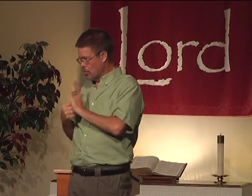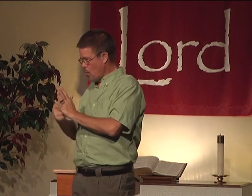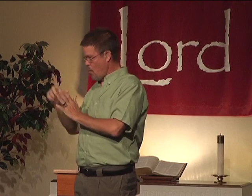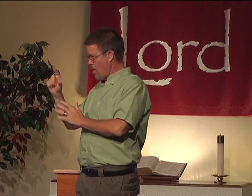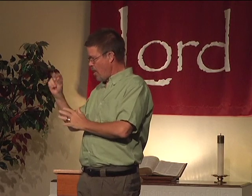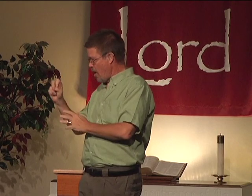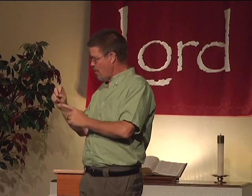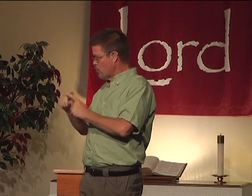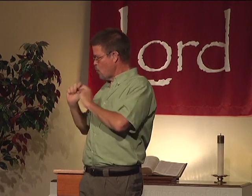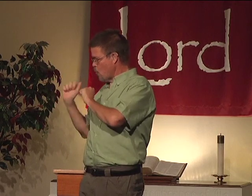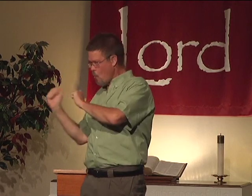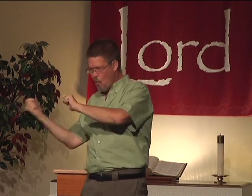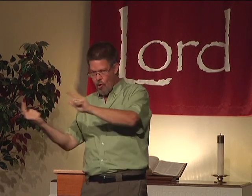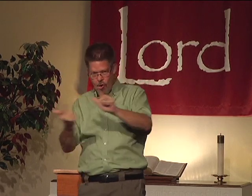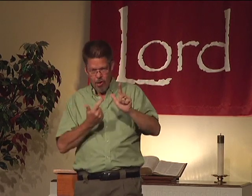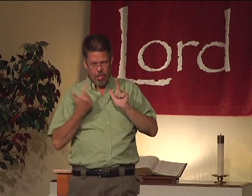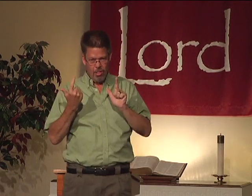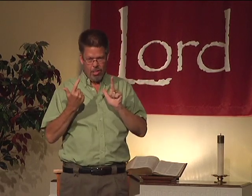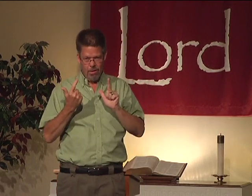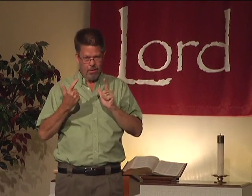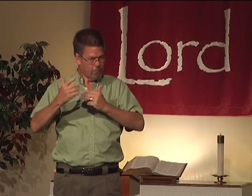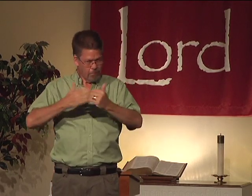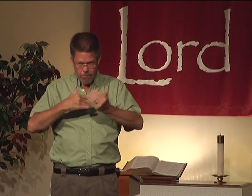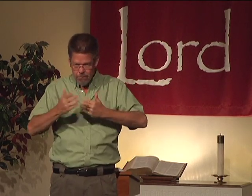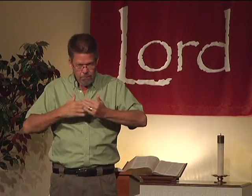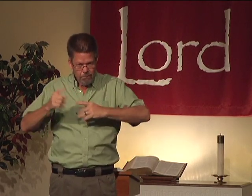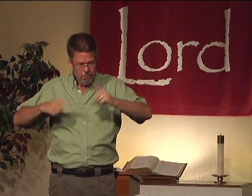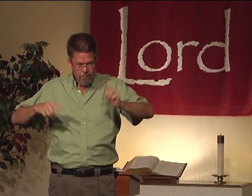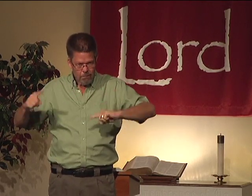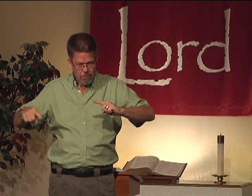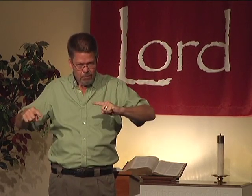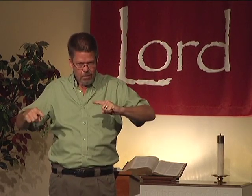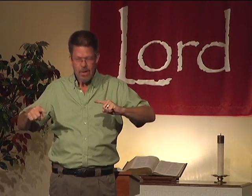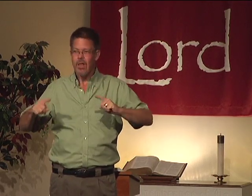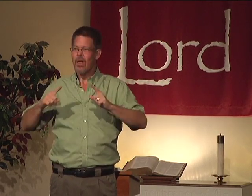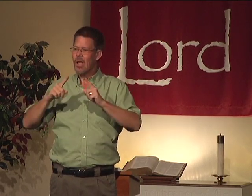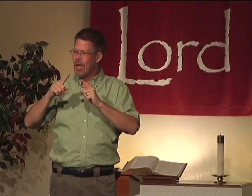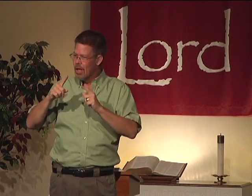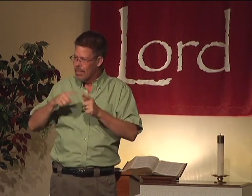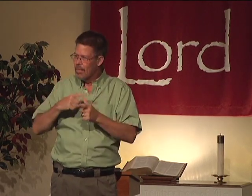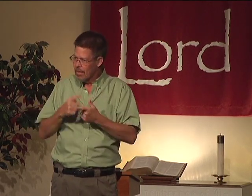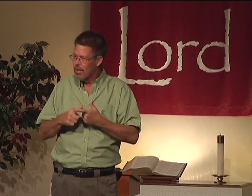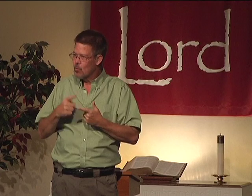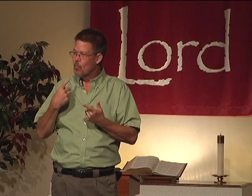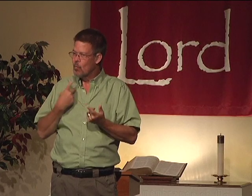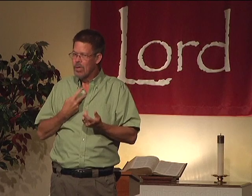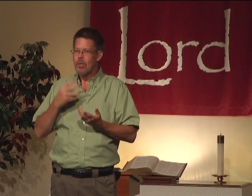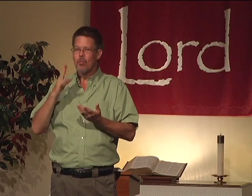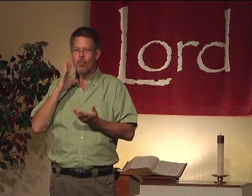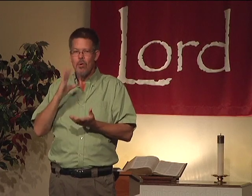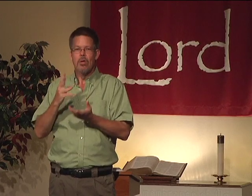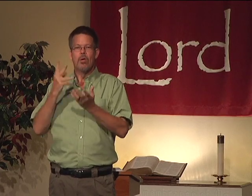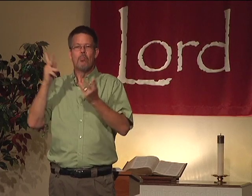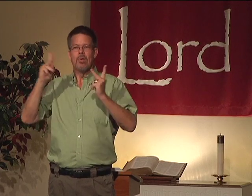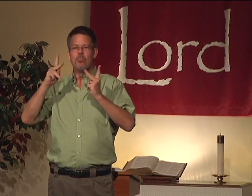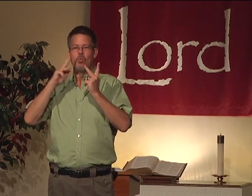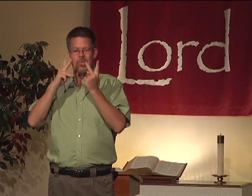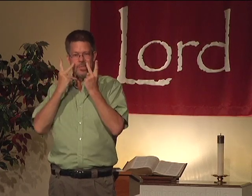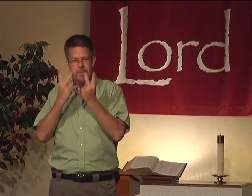If we show love to all people, regardless, then